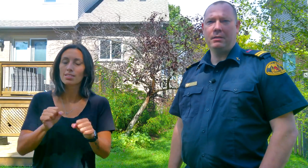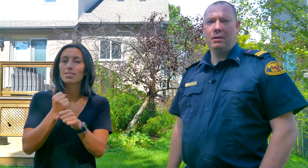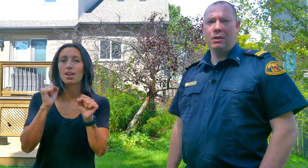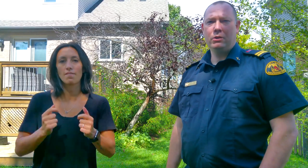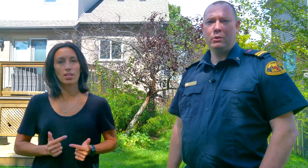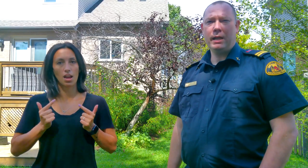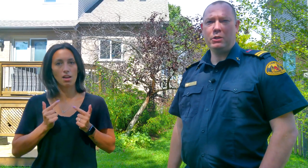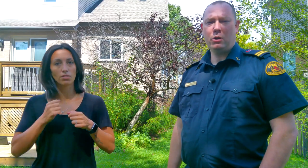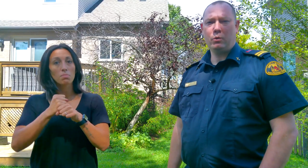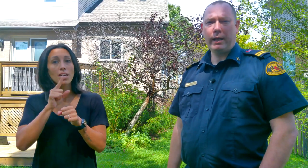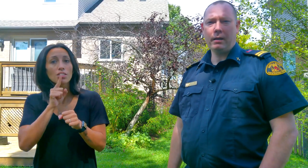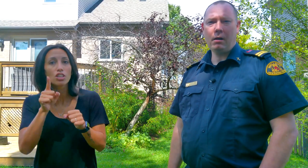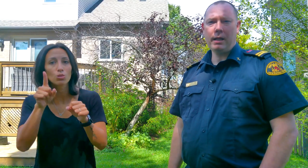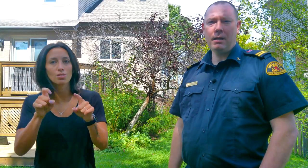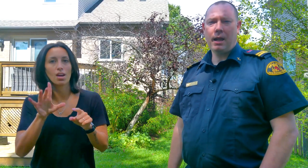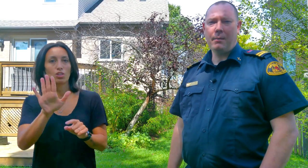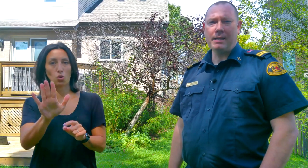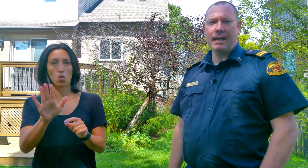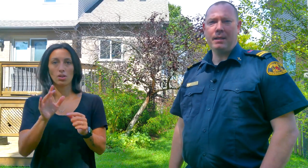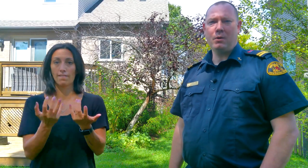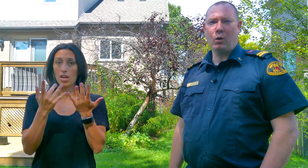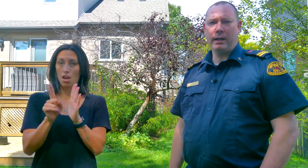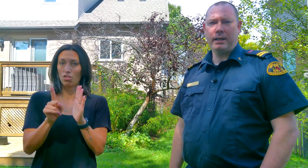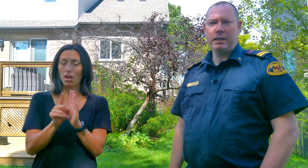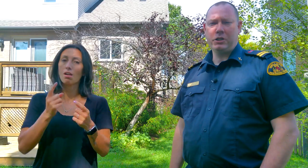so test yours regularly and maintain them in working condition